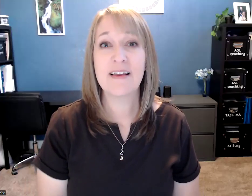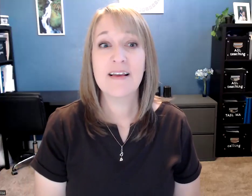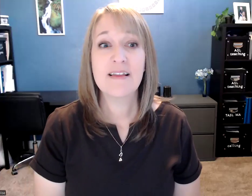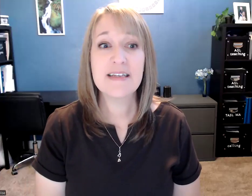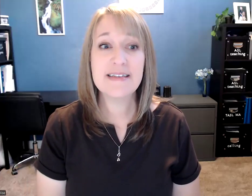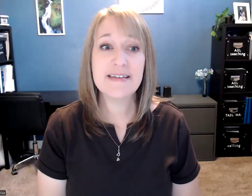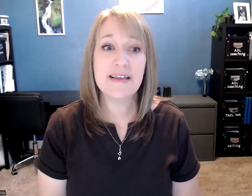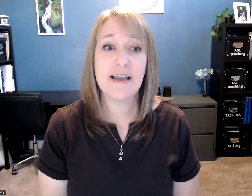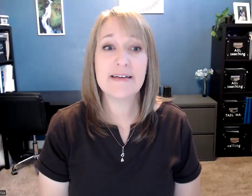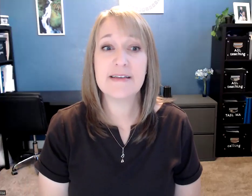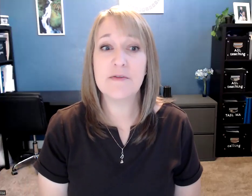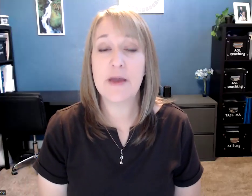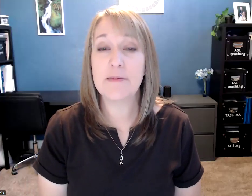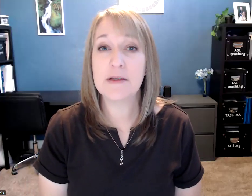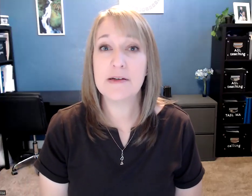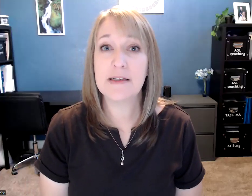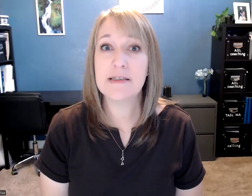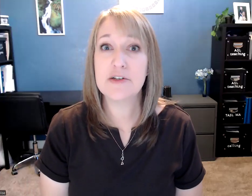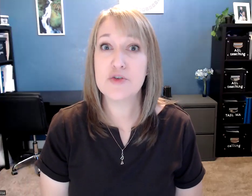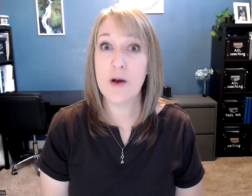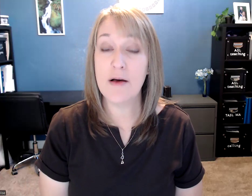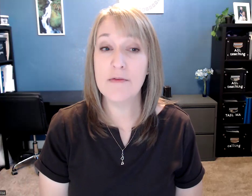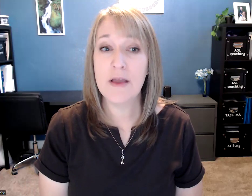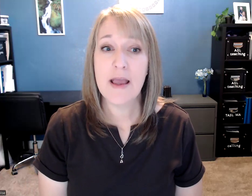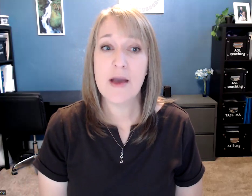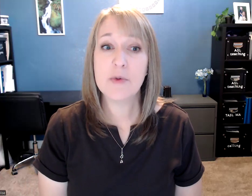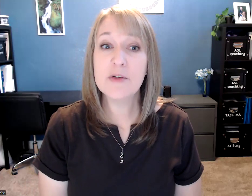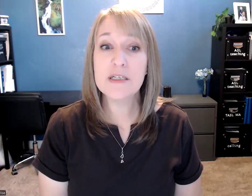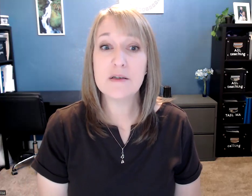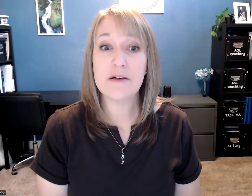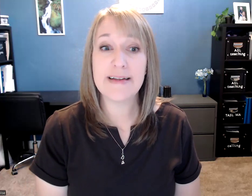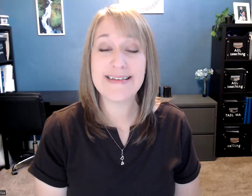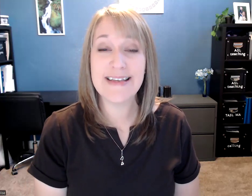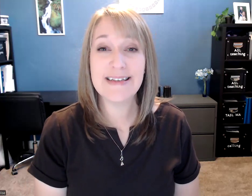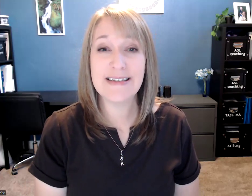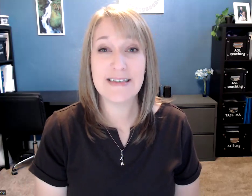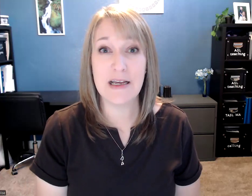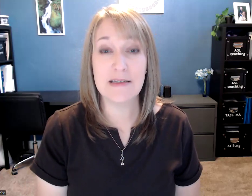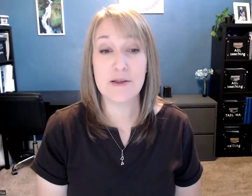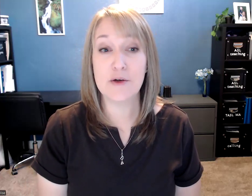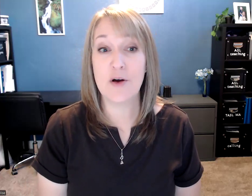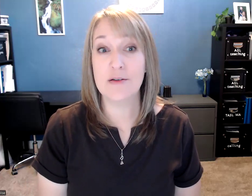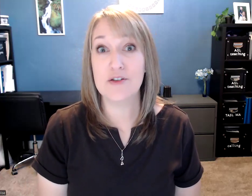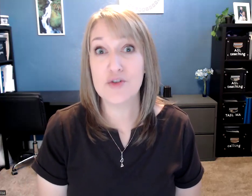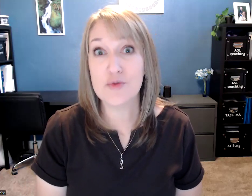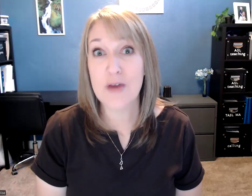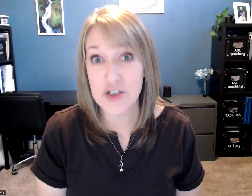This is ASL vocabulary list 12 and we're going to learn six signs that are called directional